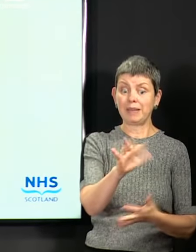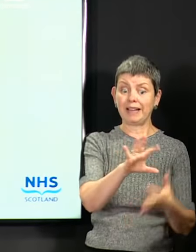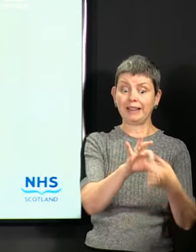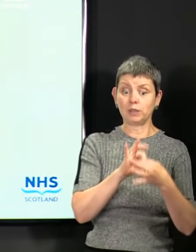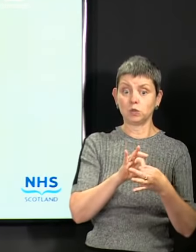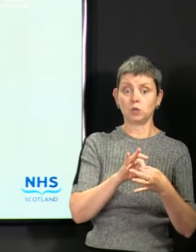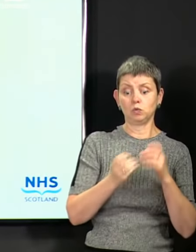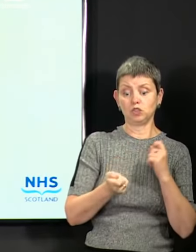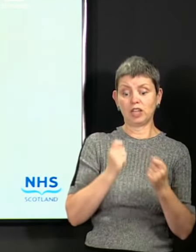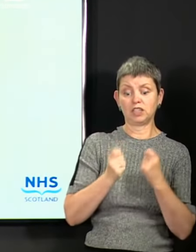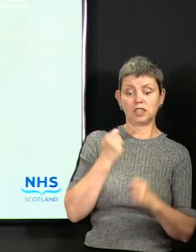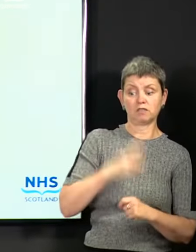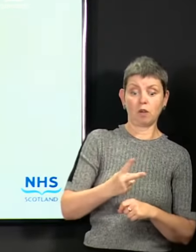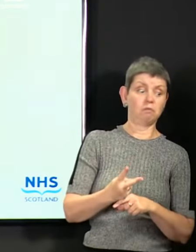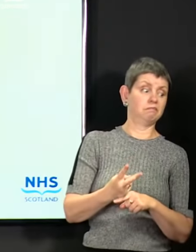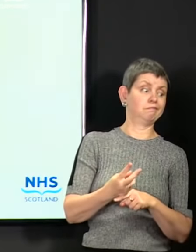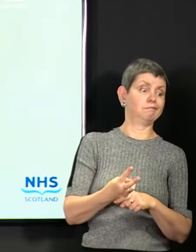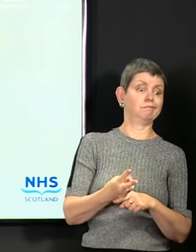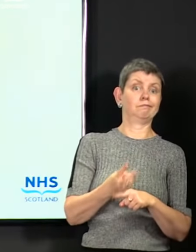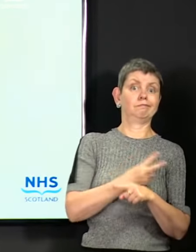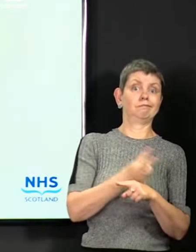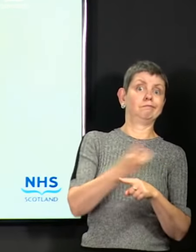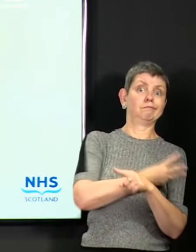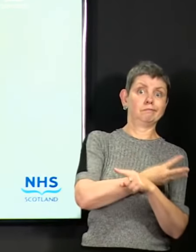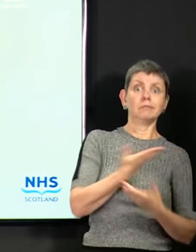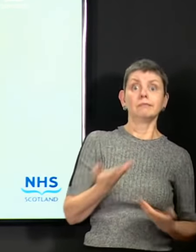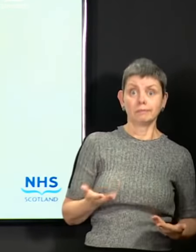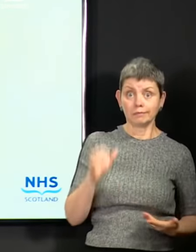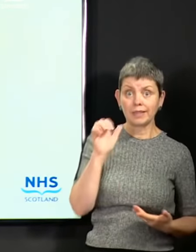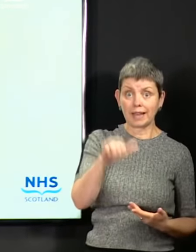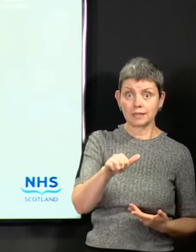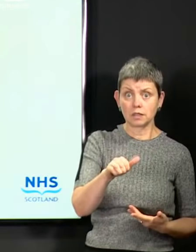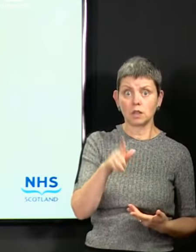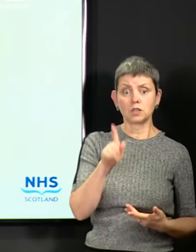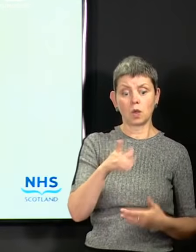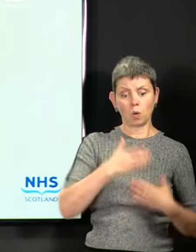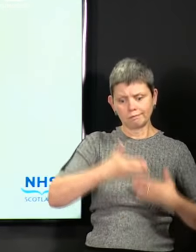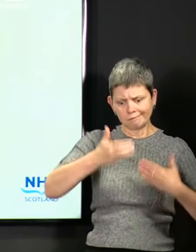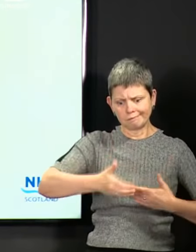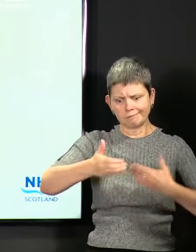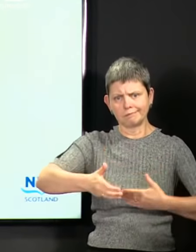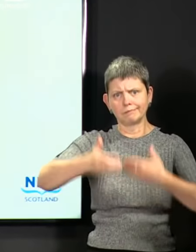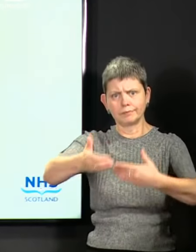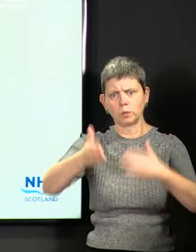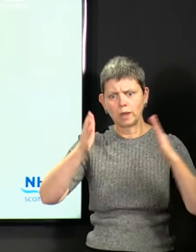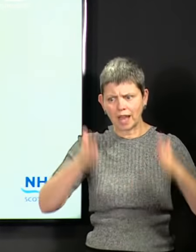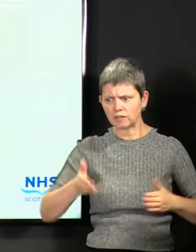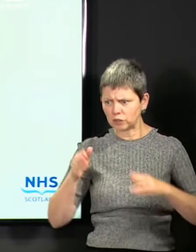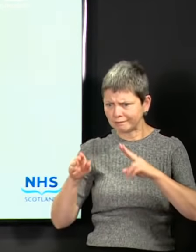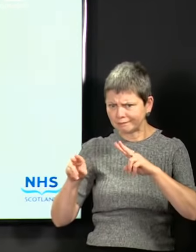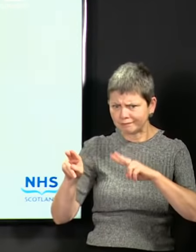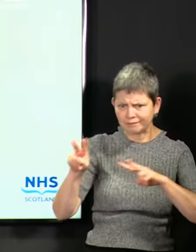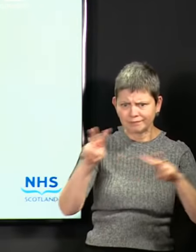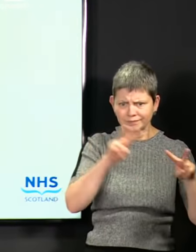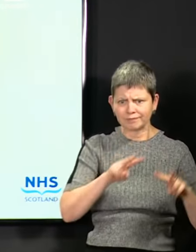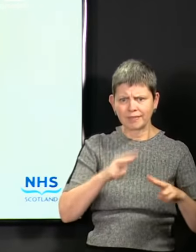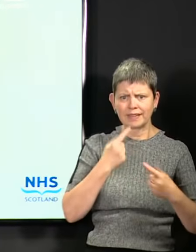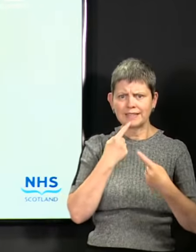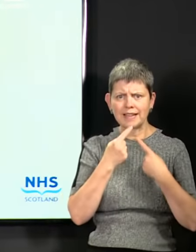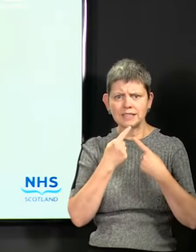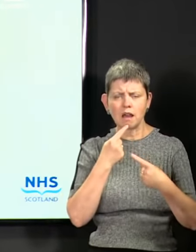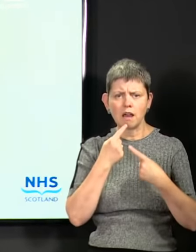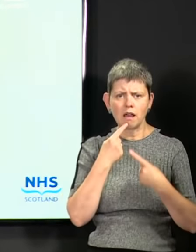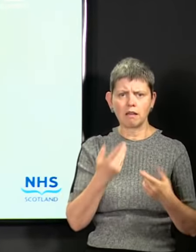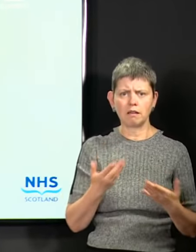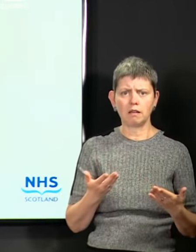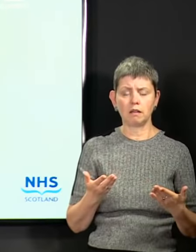So as we move through the roadmap, we will have to keep a very, very close eye on those data and how they react. It takes about a week